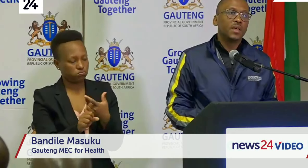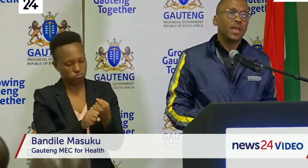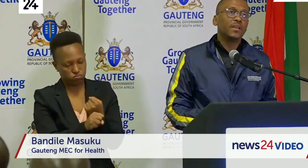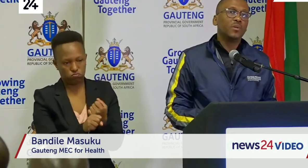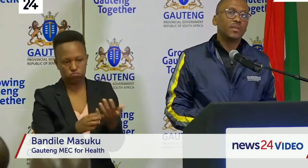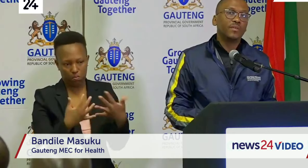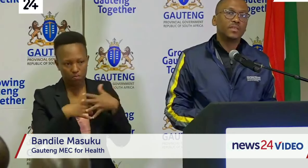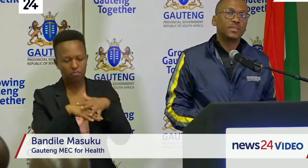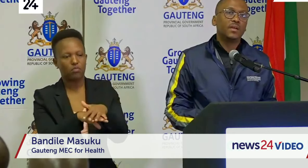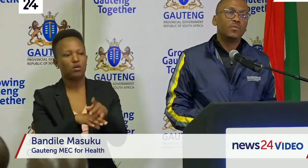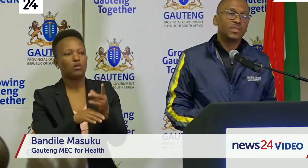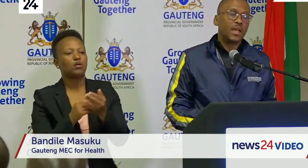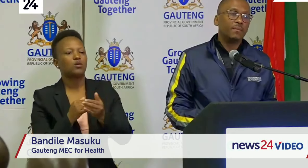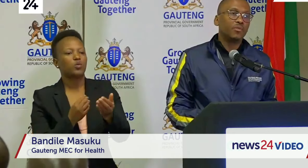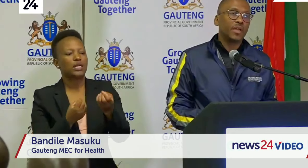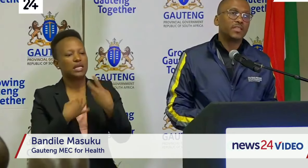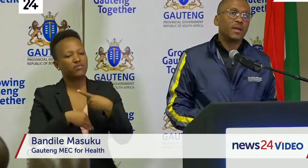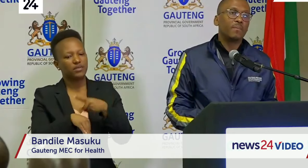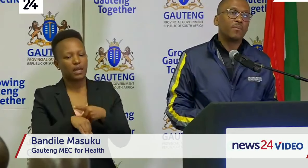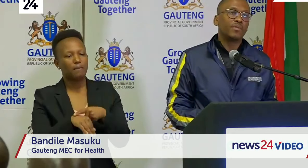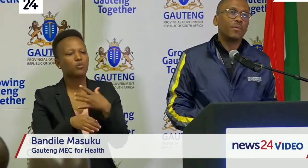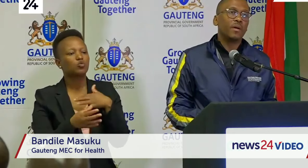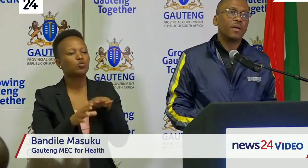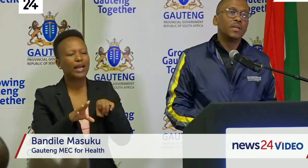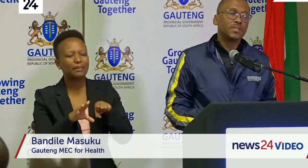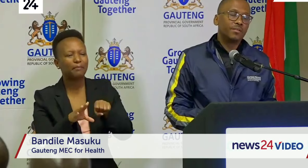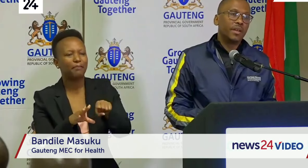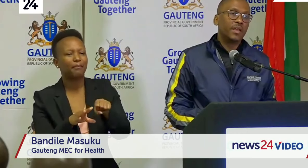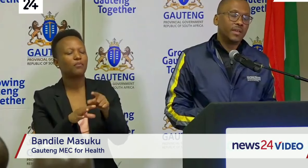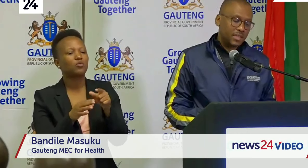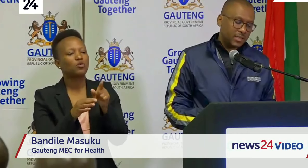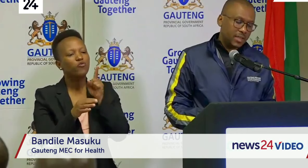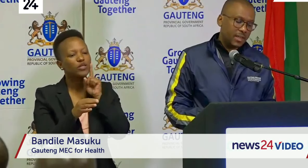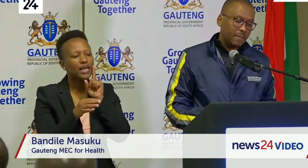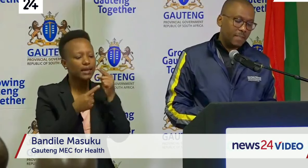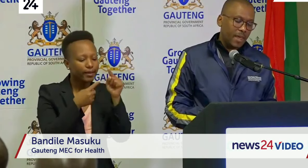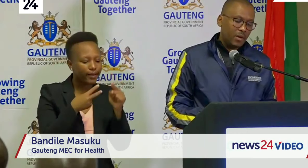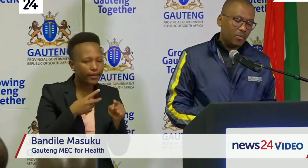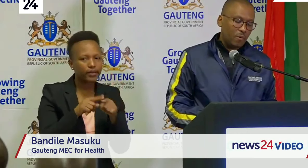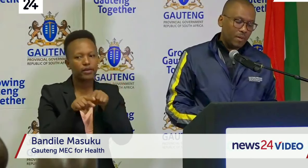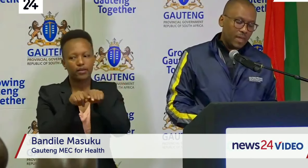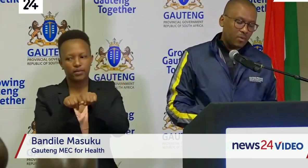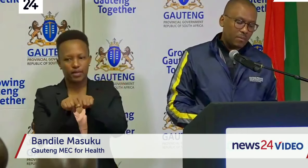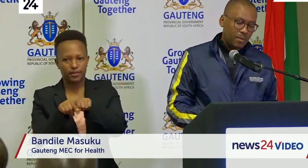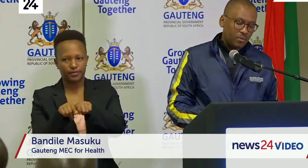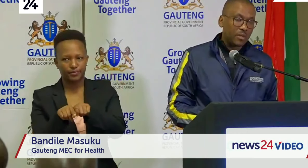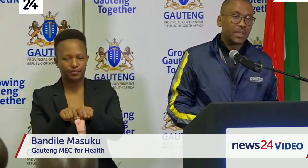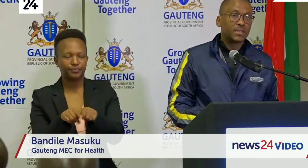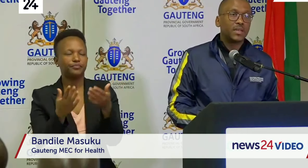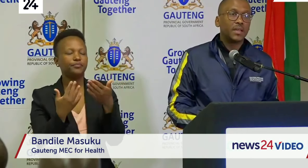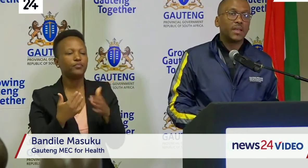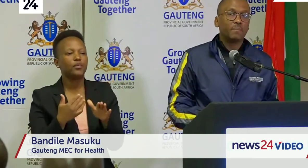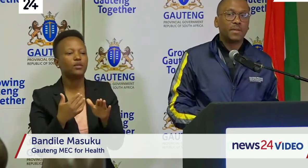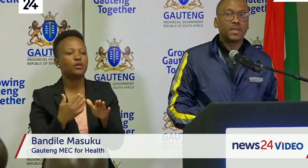and it will give us a good time to catch up with our screening and testing and we're hoping that we'll be able to